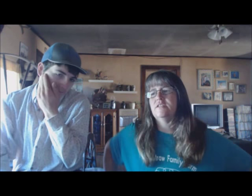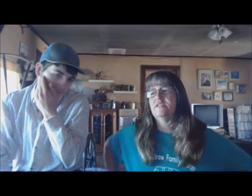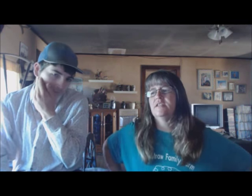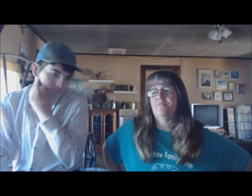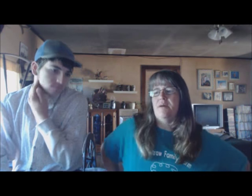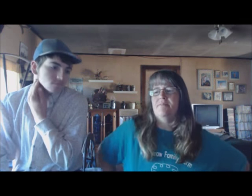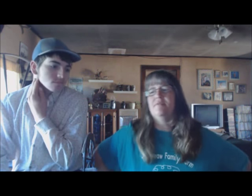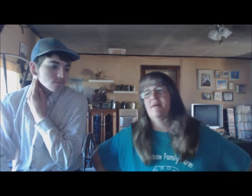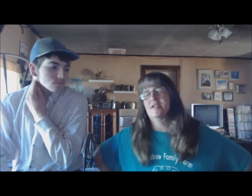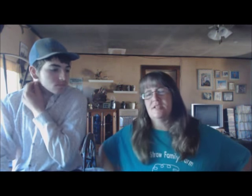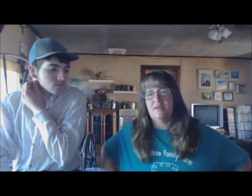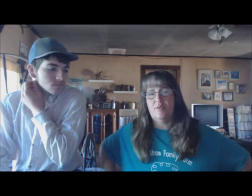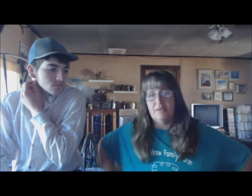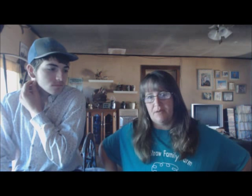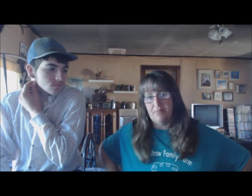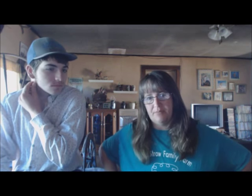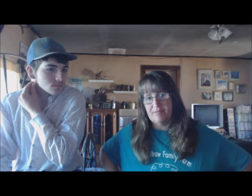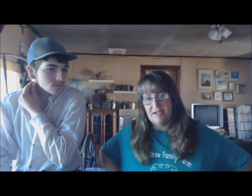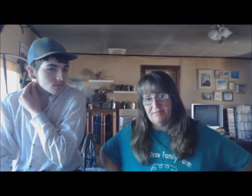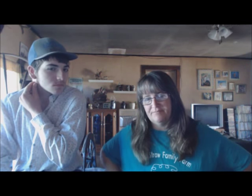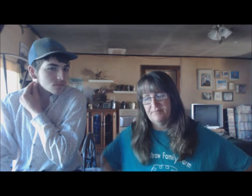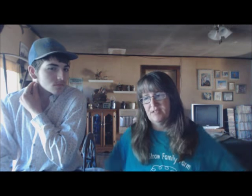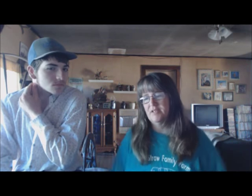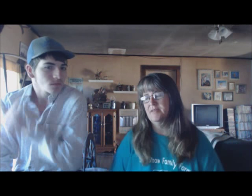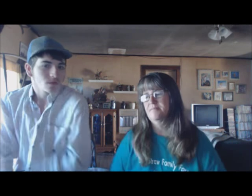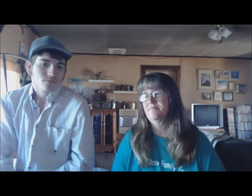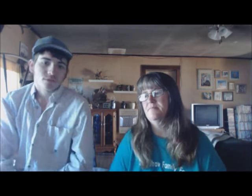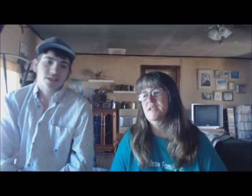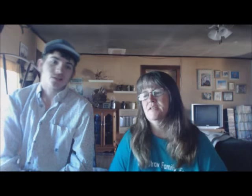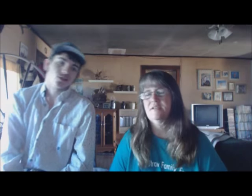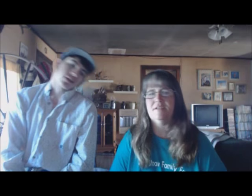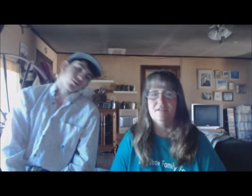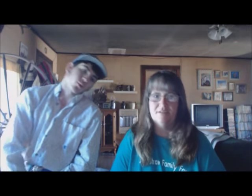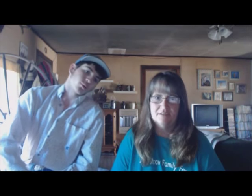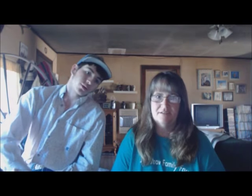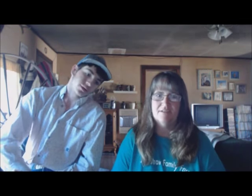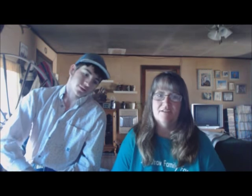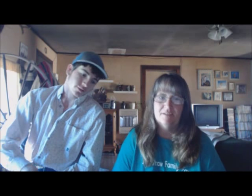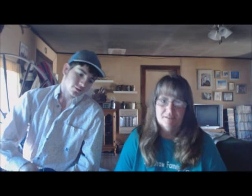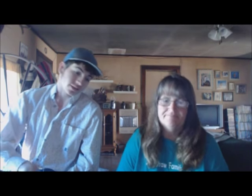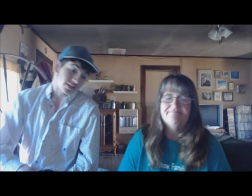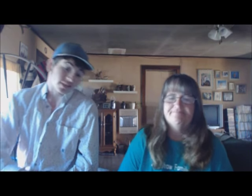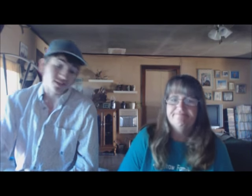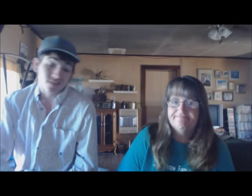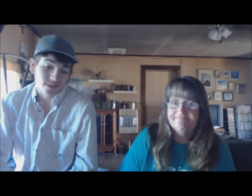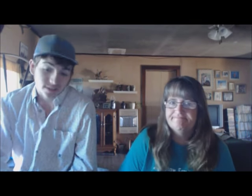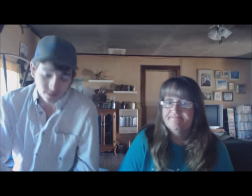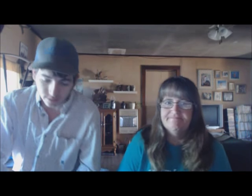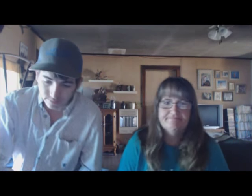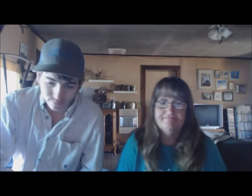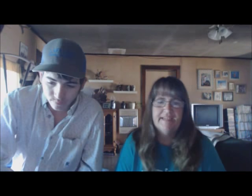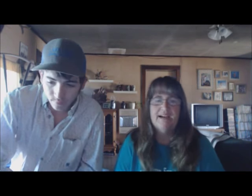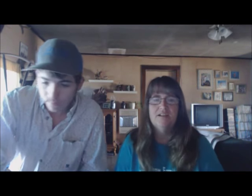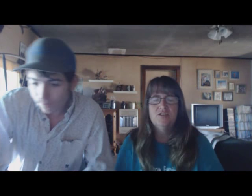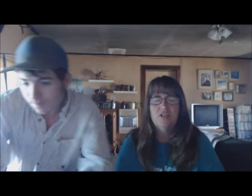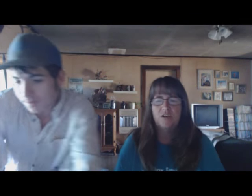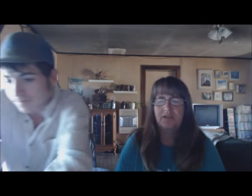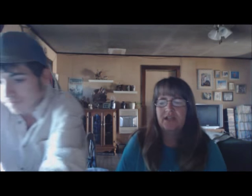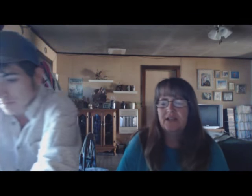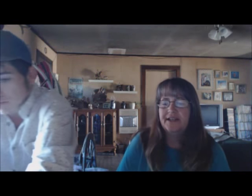Horses can pop a rib out, just like we can pop ribs out. but... end up, like, rolling or anything very easily. Yeah. So, he,